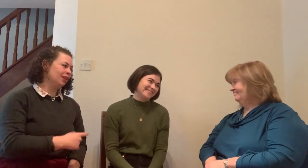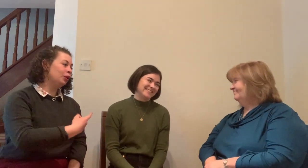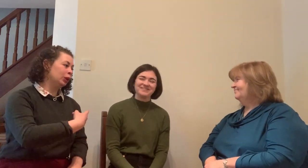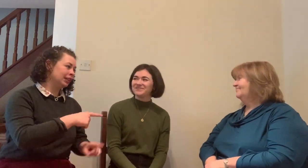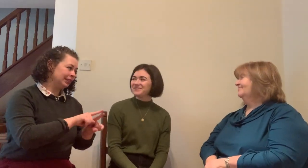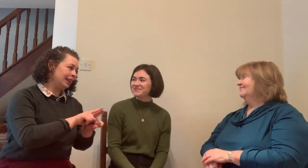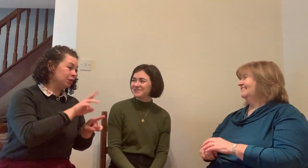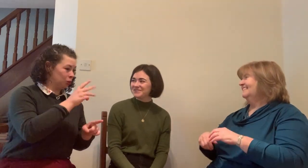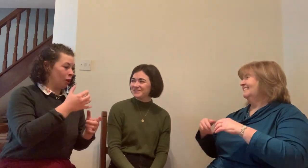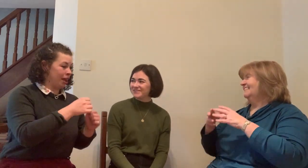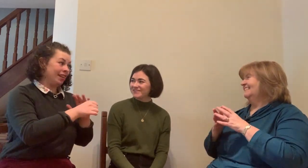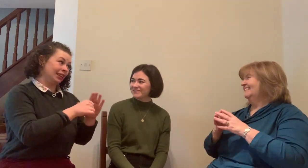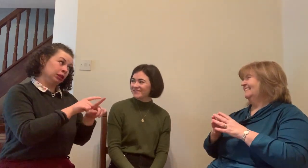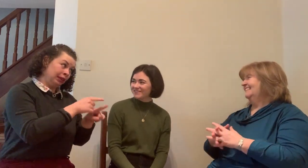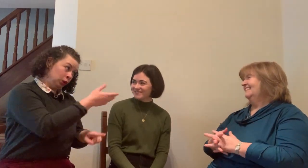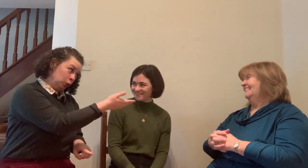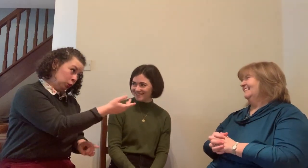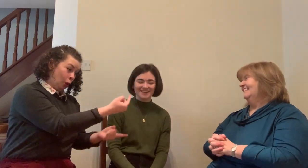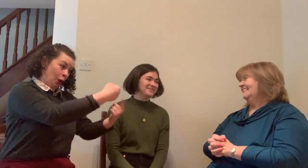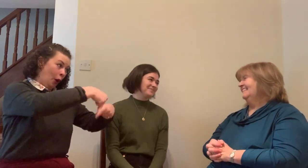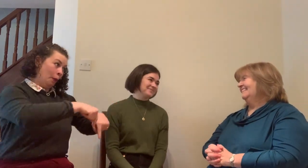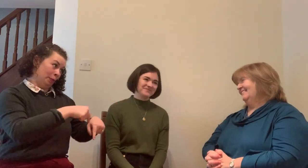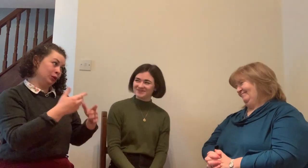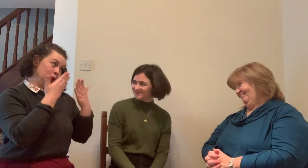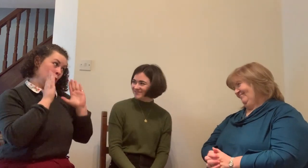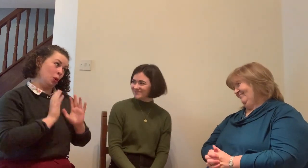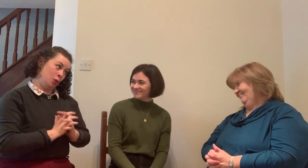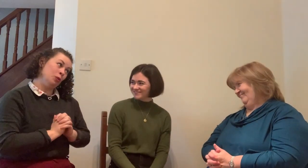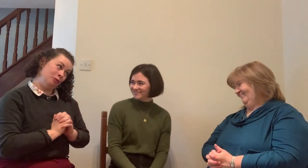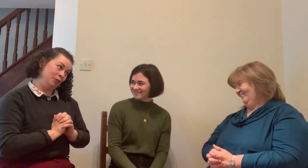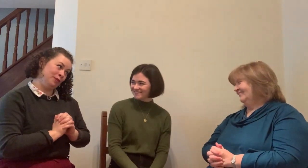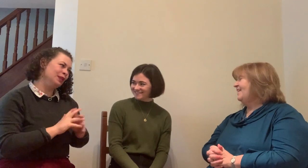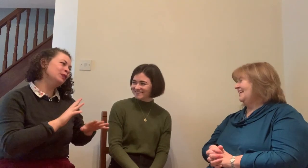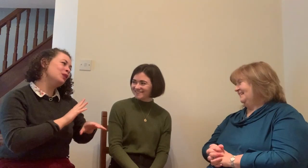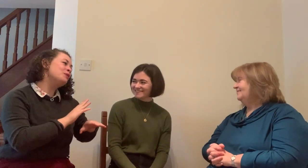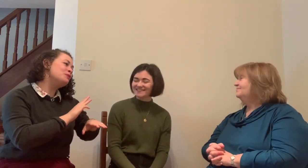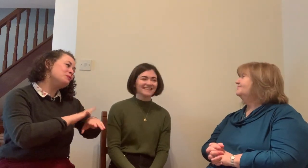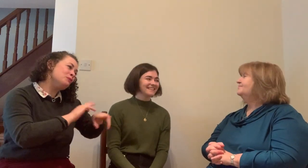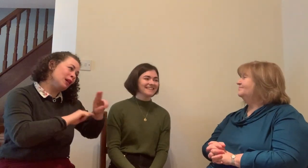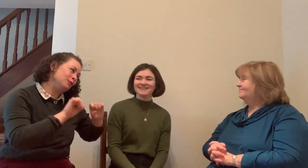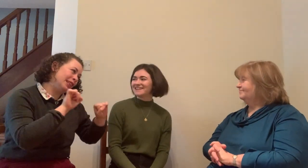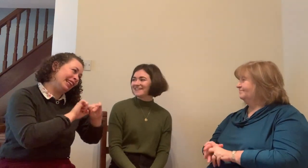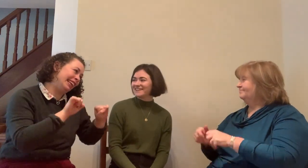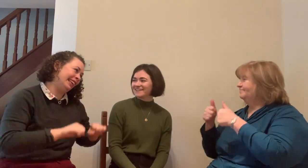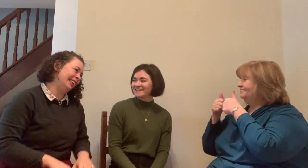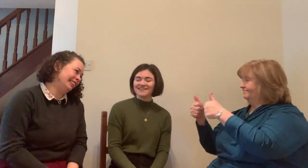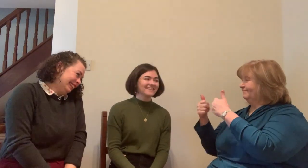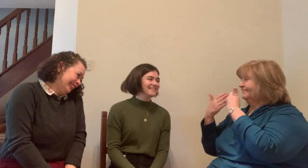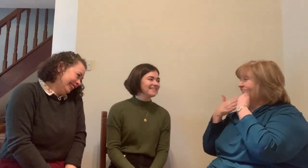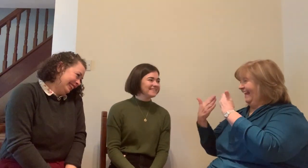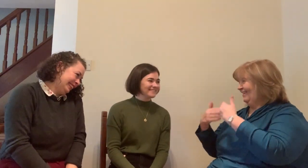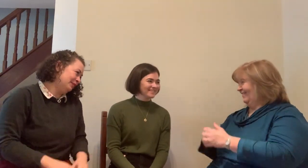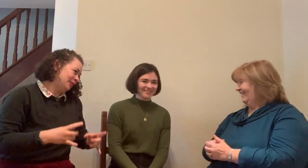Trying to narrow that down into 20 minutes in relation to my experience and my background, I'll do my best. I've grown up deaf.